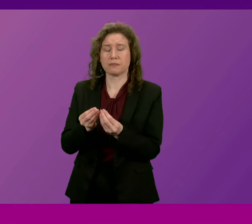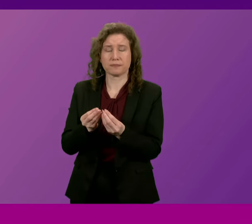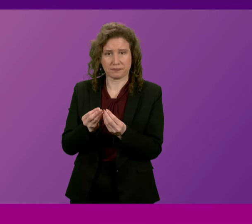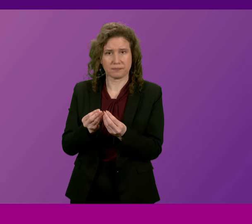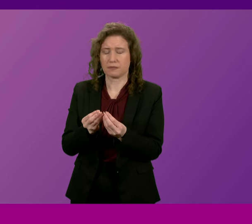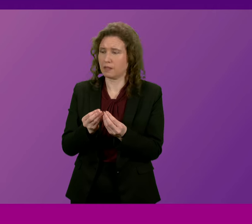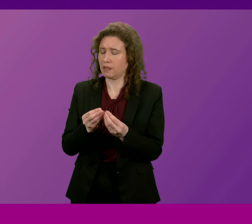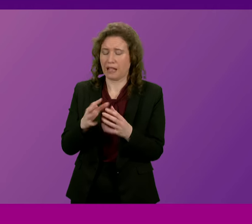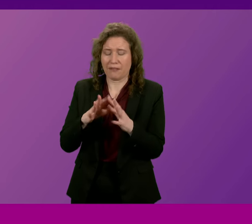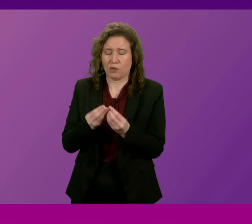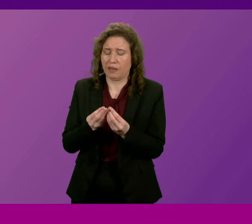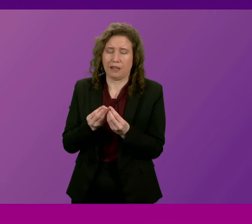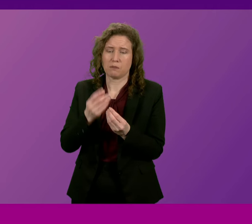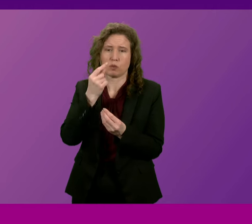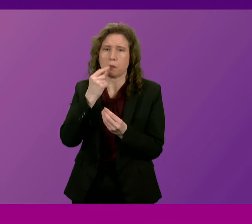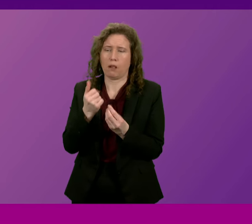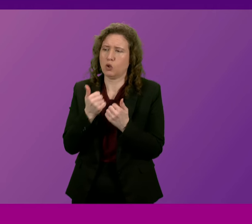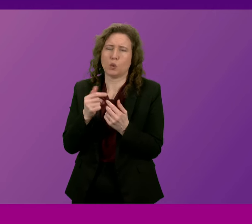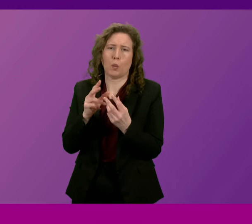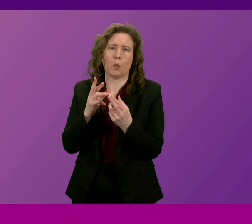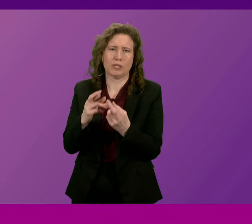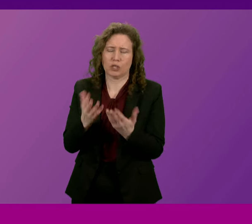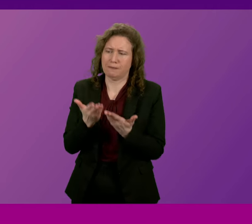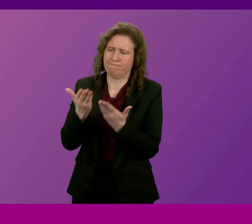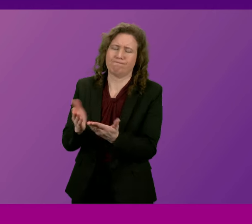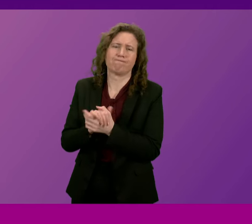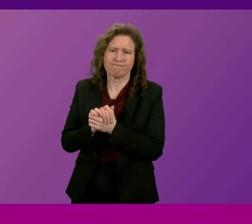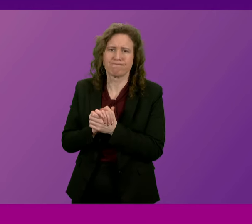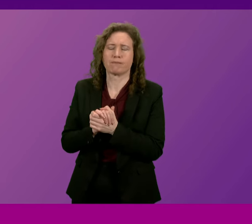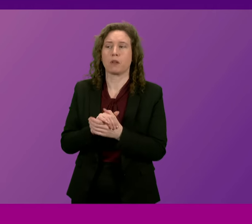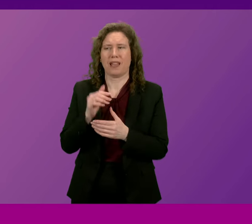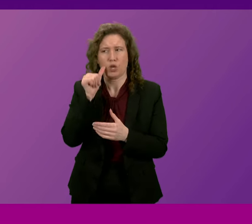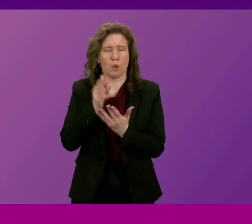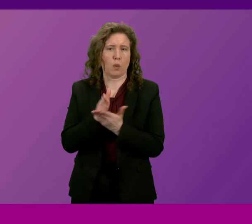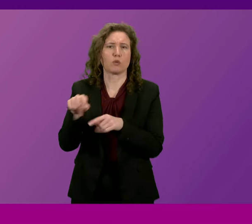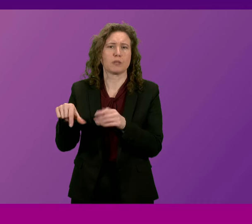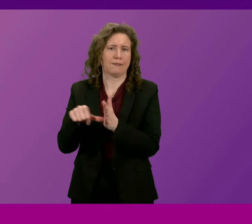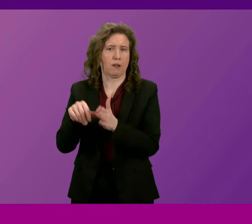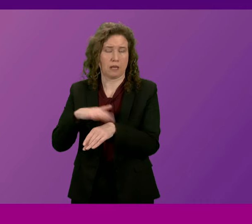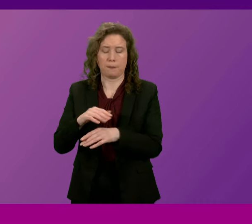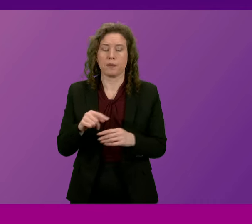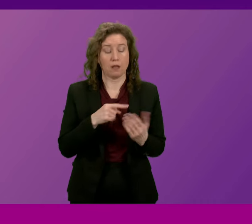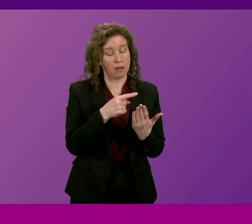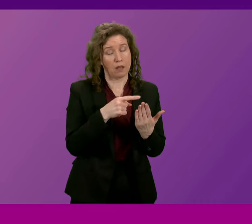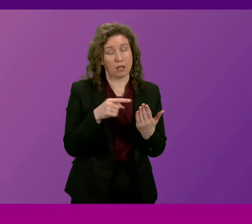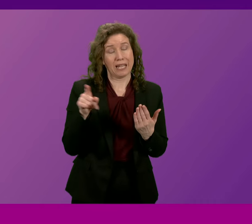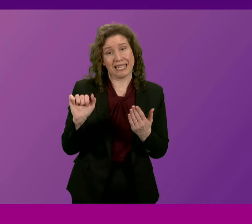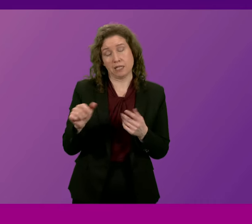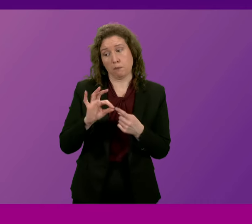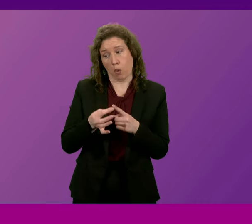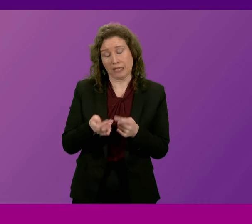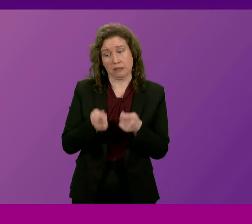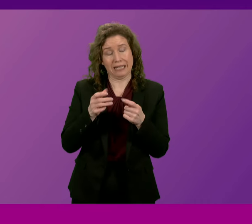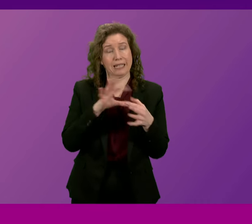all good wishes at this challenging time. The point, the policy point that Sir Chris Hoy makes about